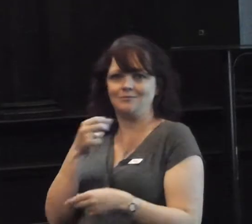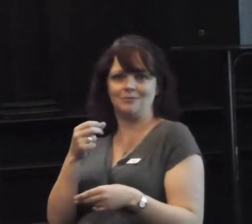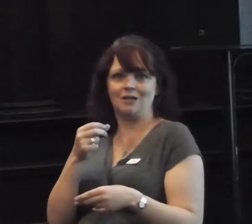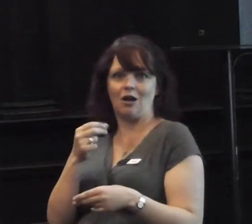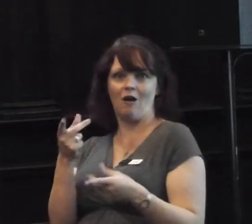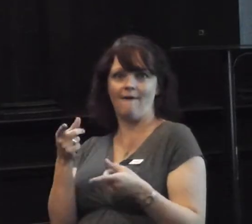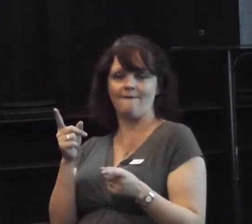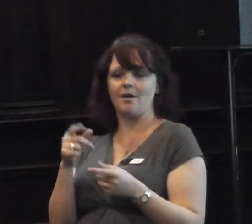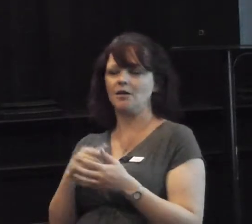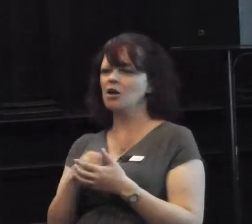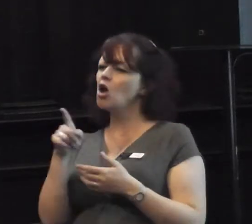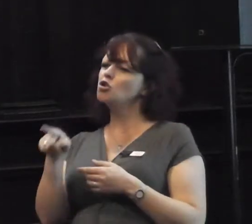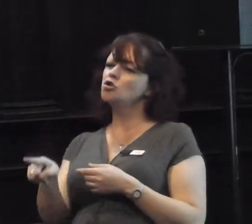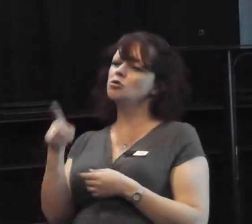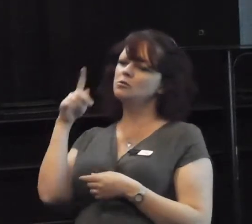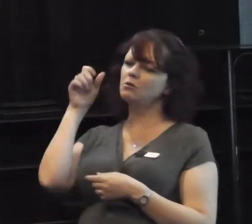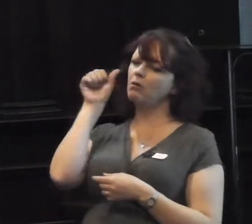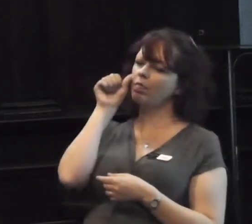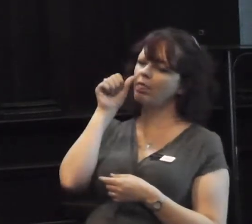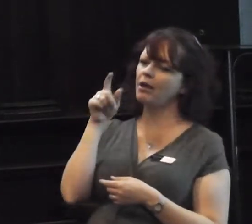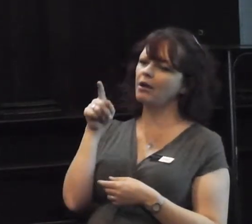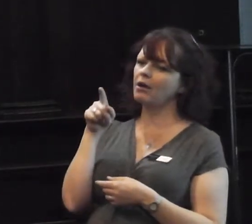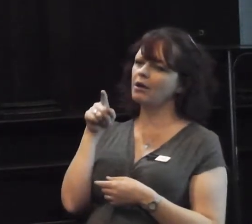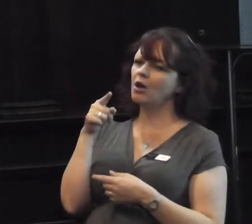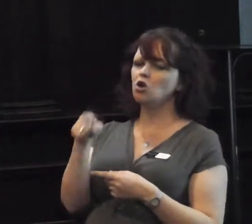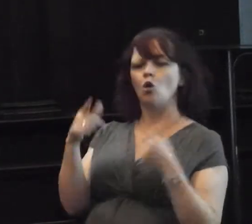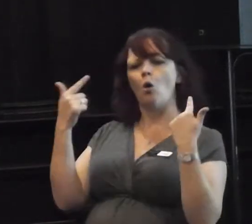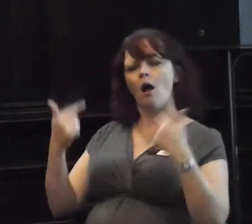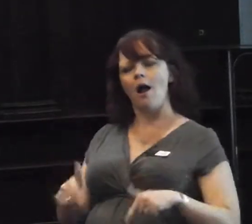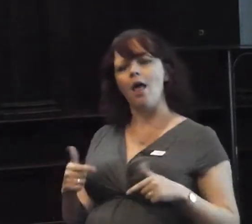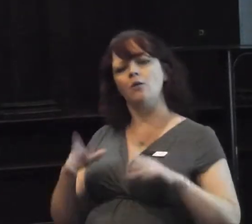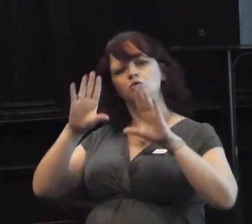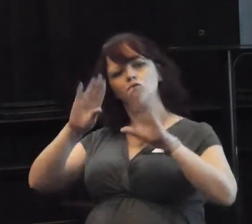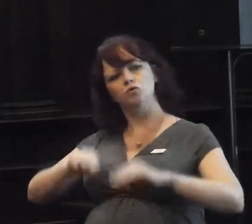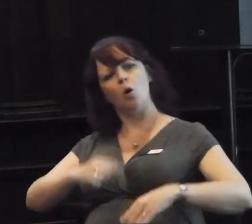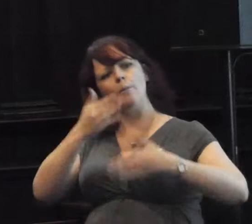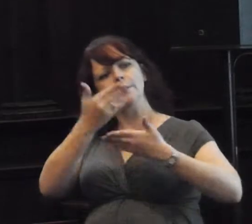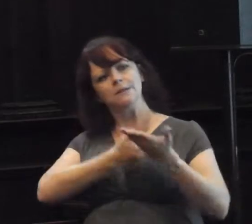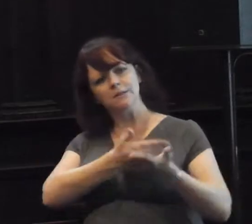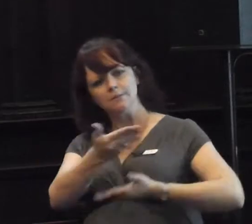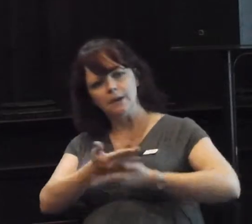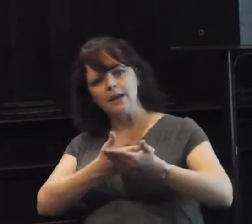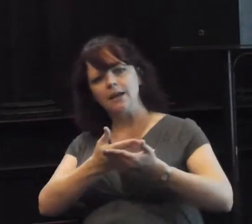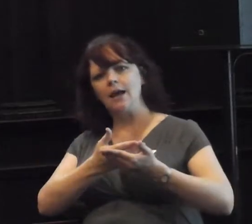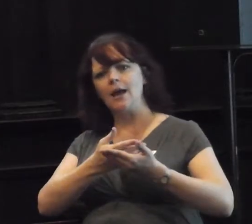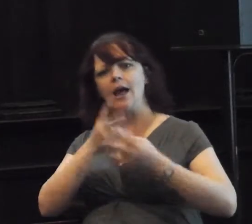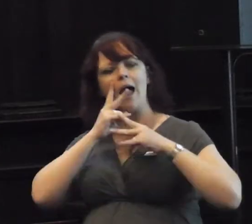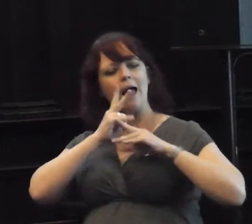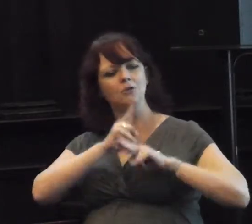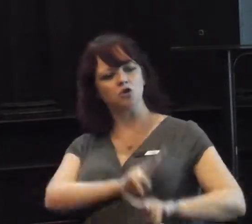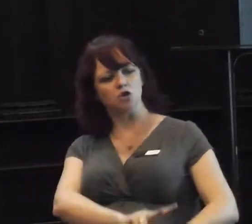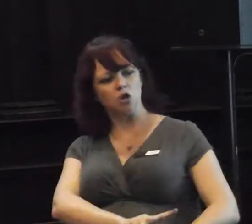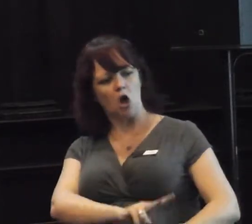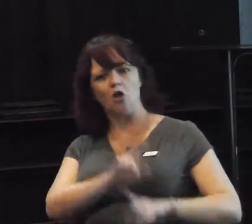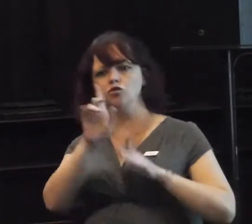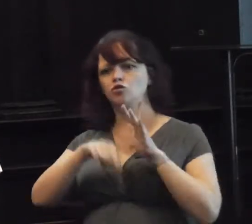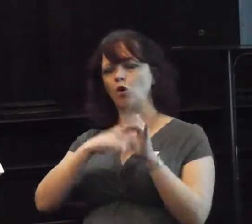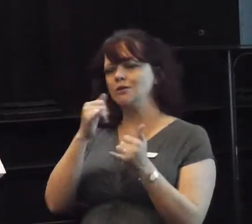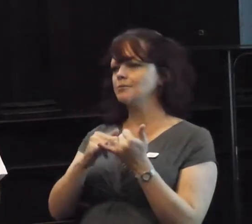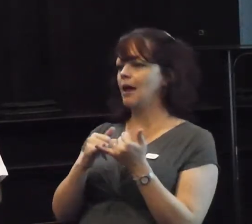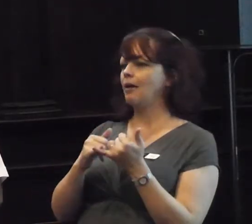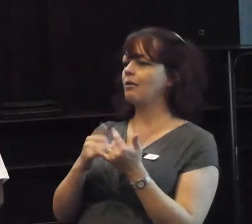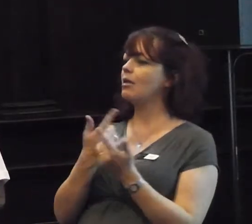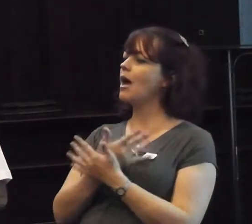to stop, speak, and search? John Smith. Yes. I'm going to say, how many